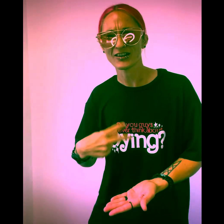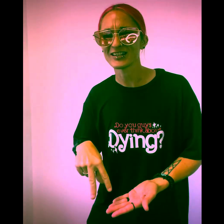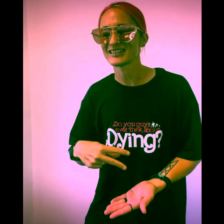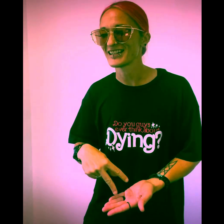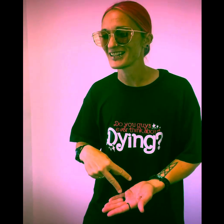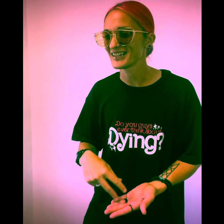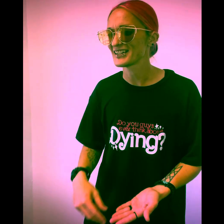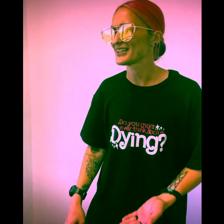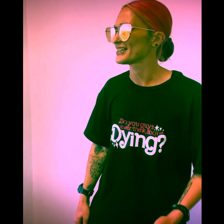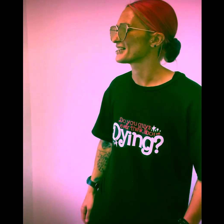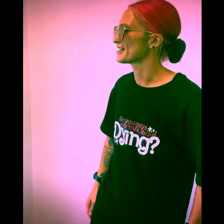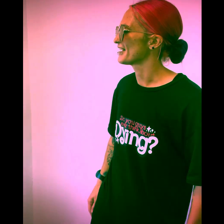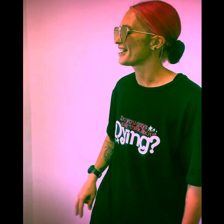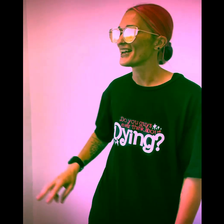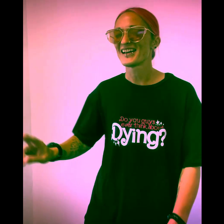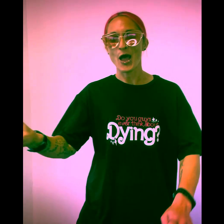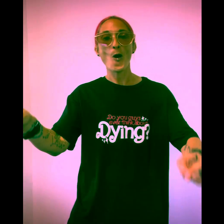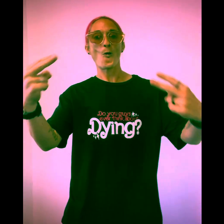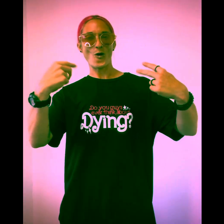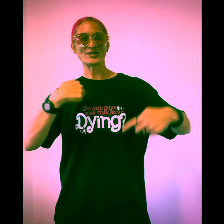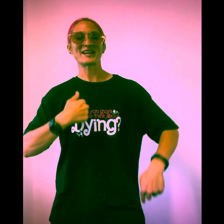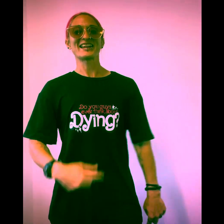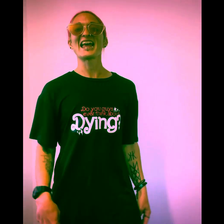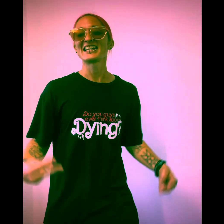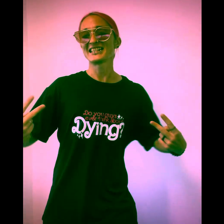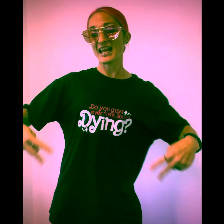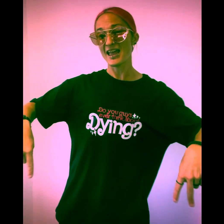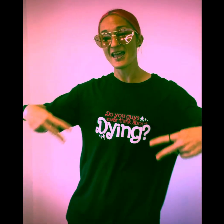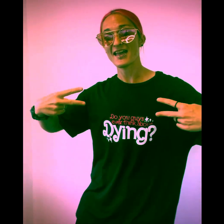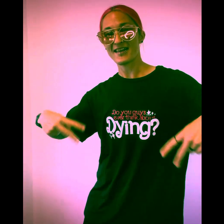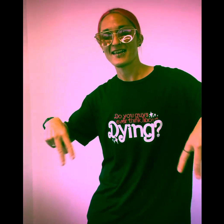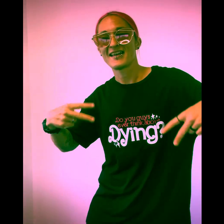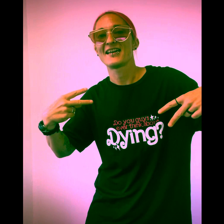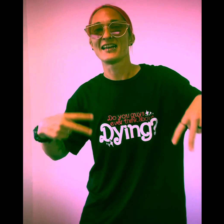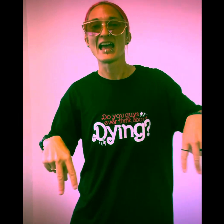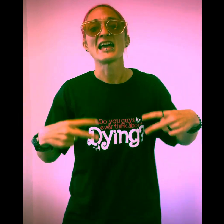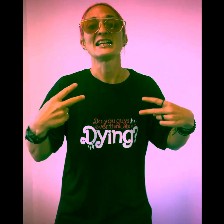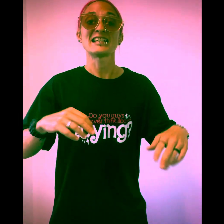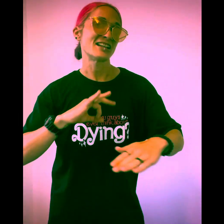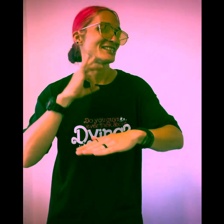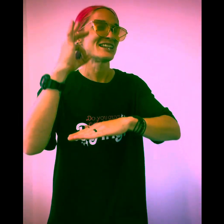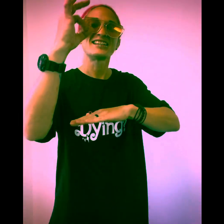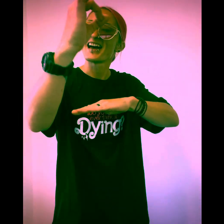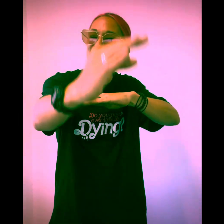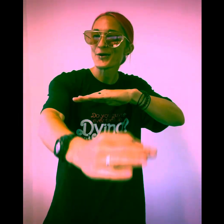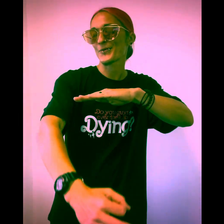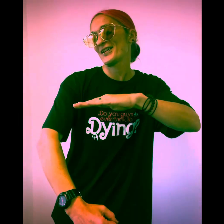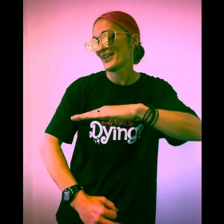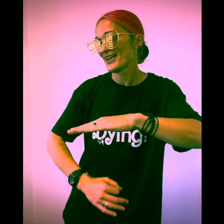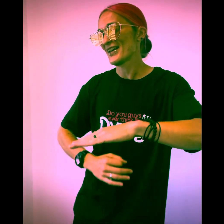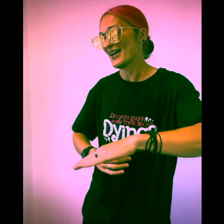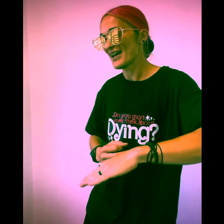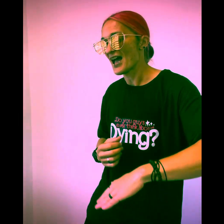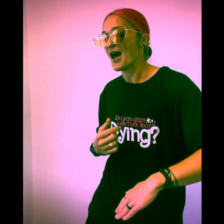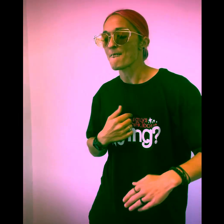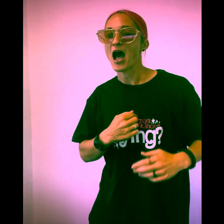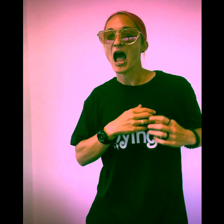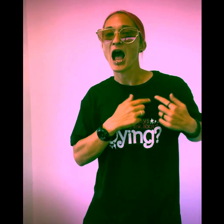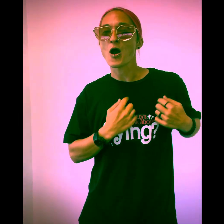could dance Watch me dance, dance the night away My heart could